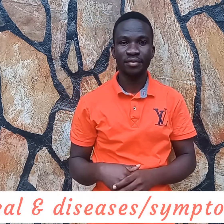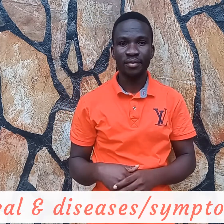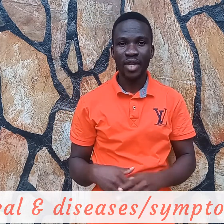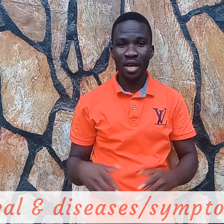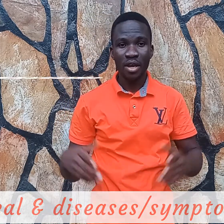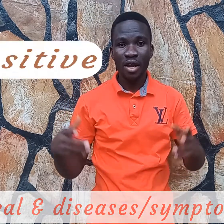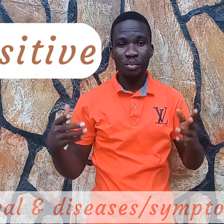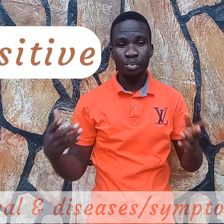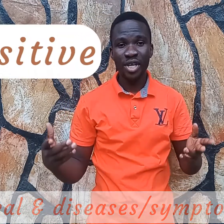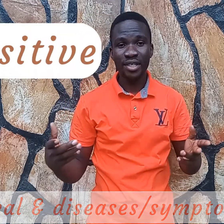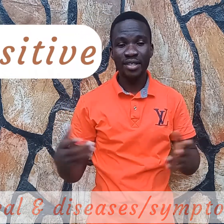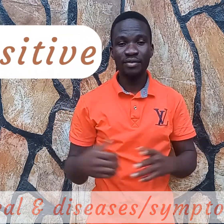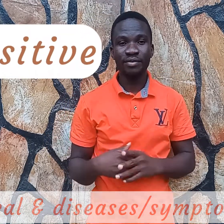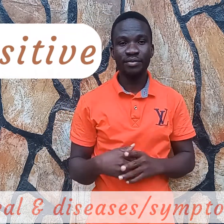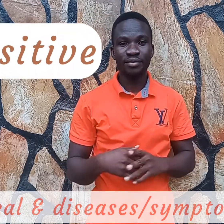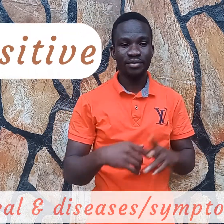positive positive